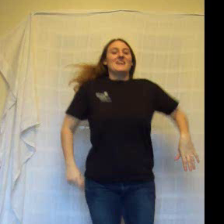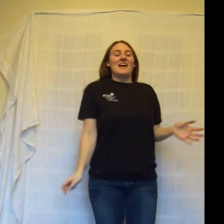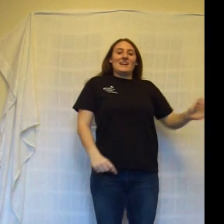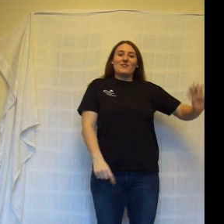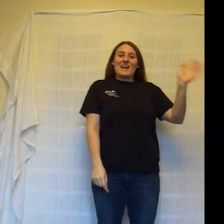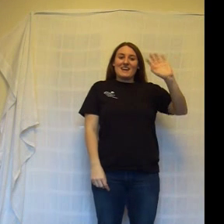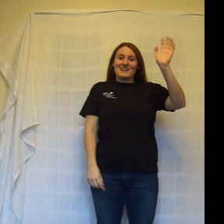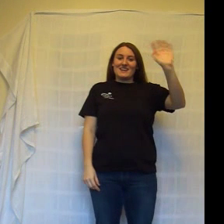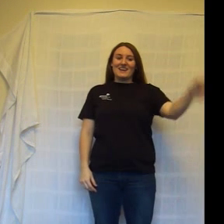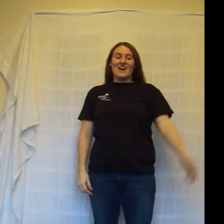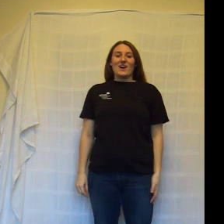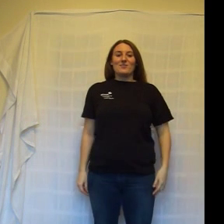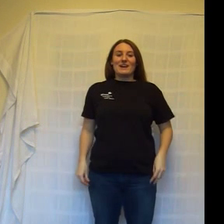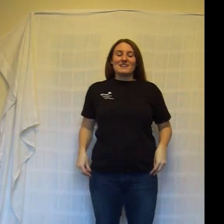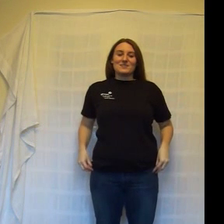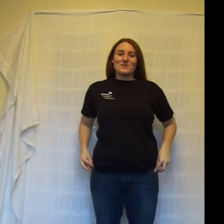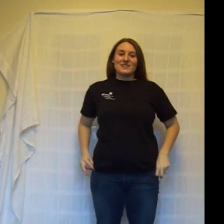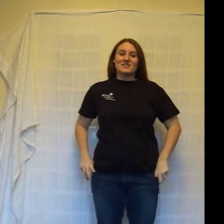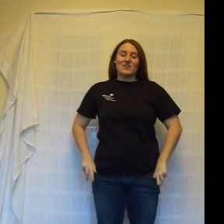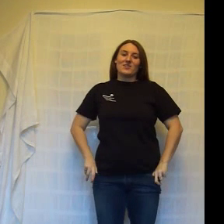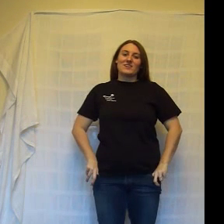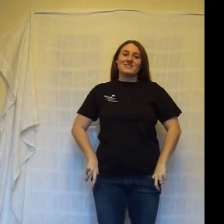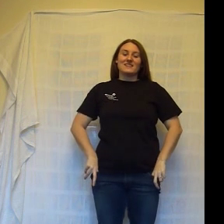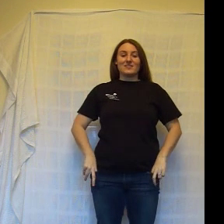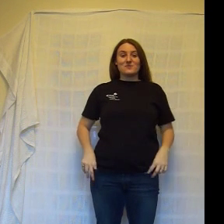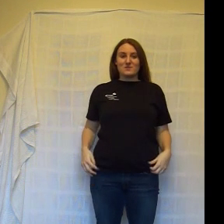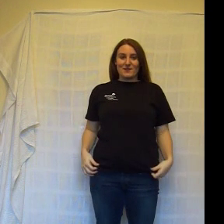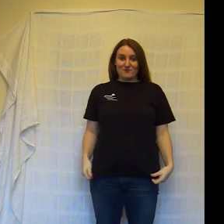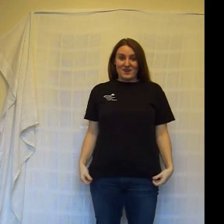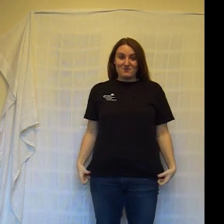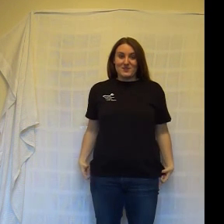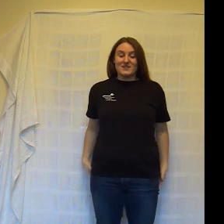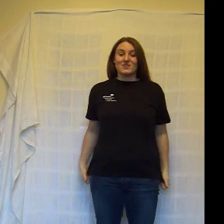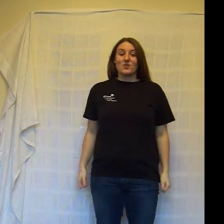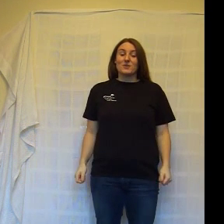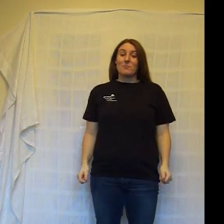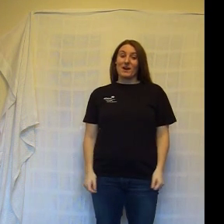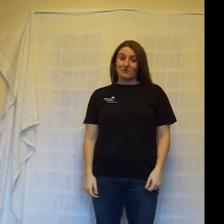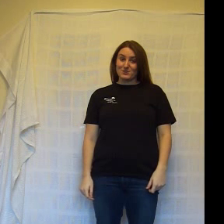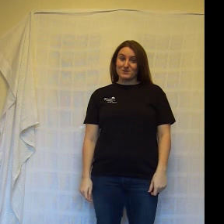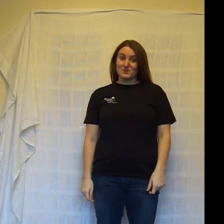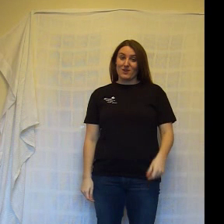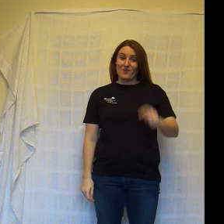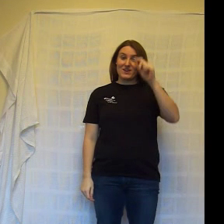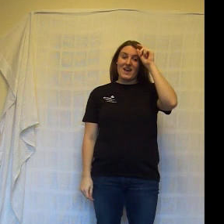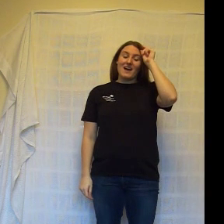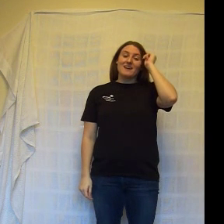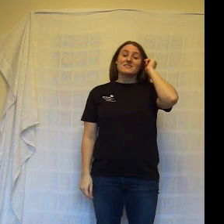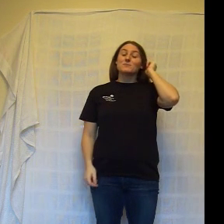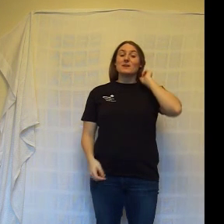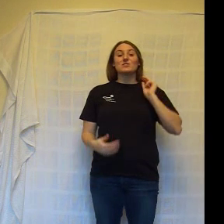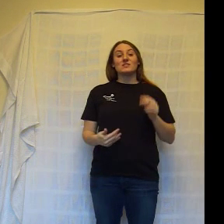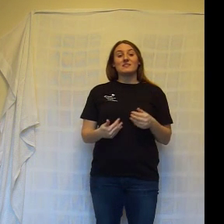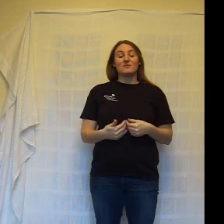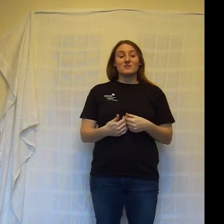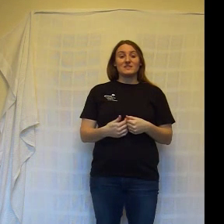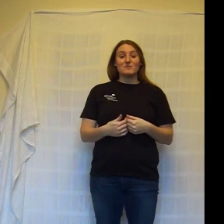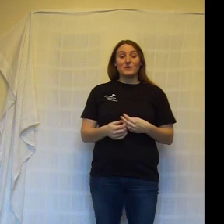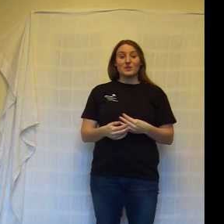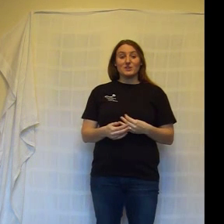Hello again! Alright, so this song is another one of my favorites. It's called the Pirate Ship Song. I especially love this if you're going